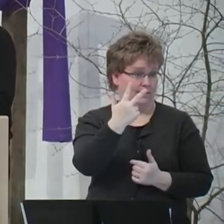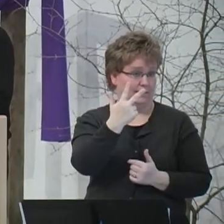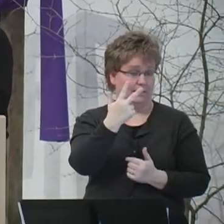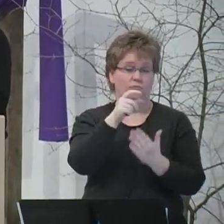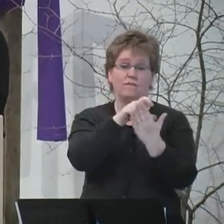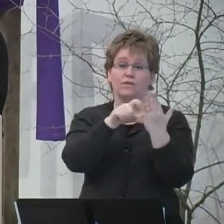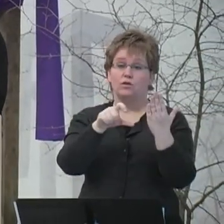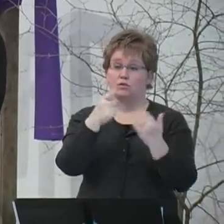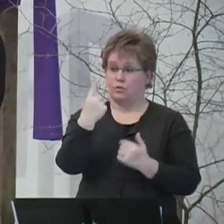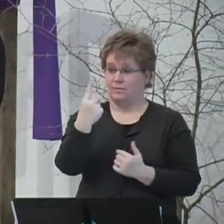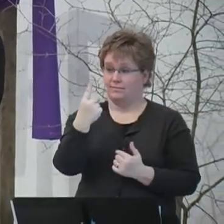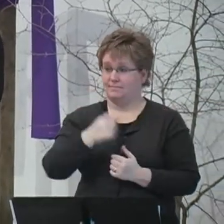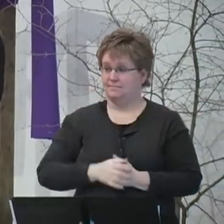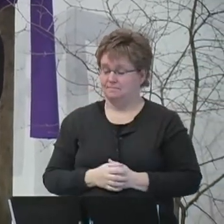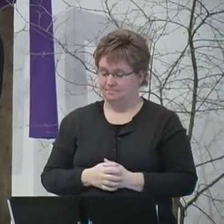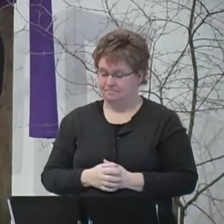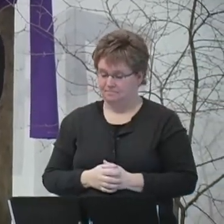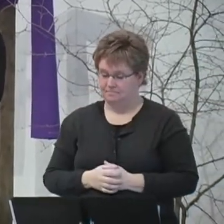beginning at verse 1.